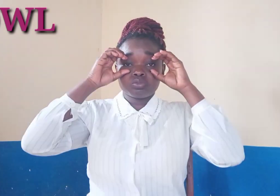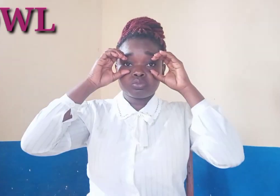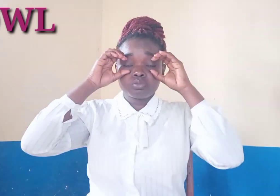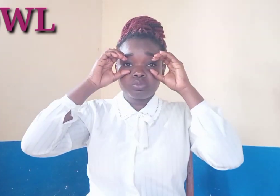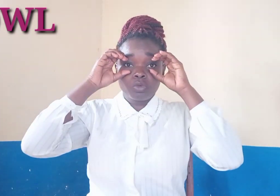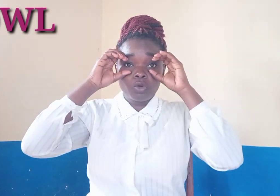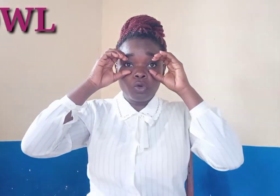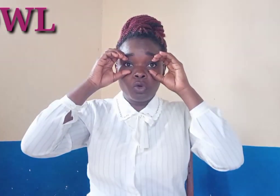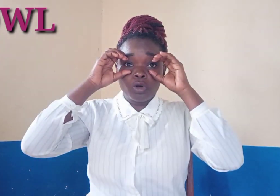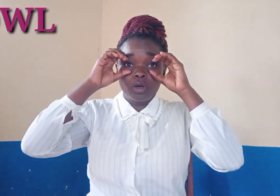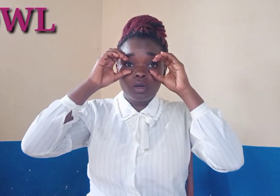all